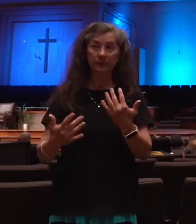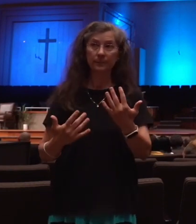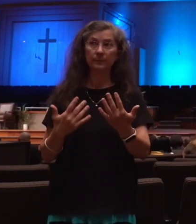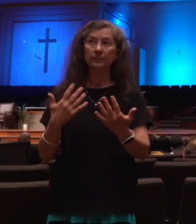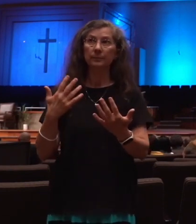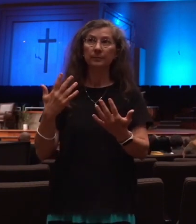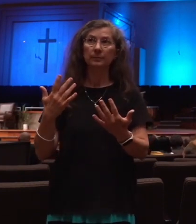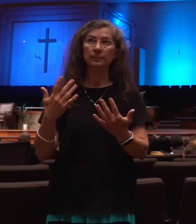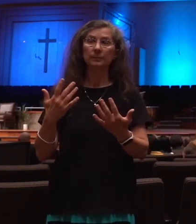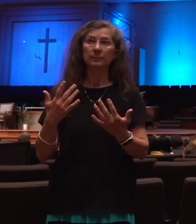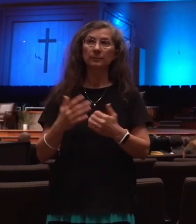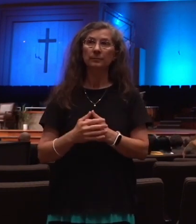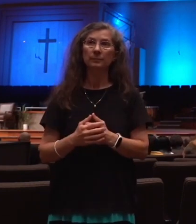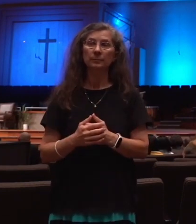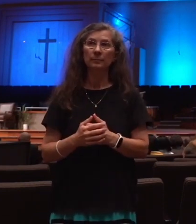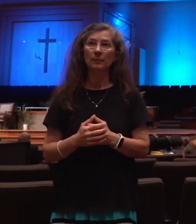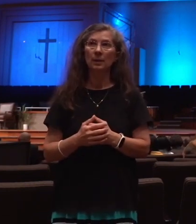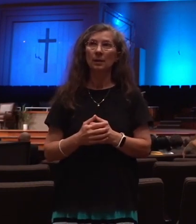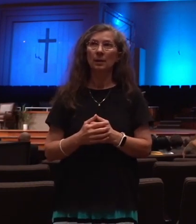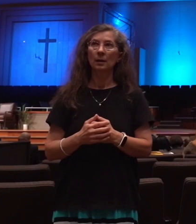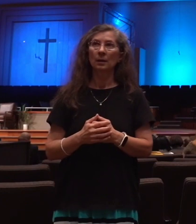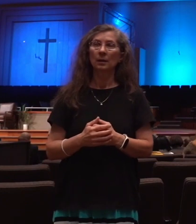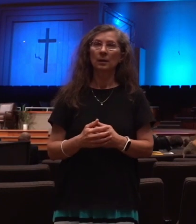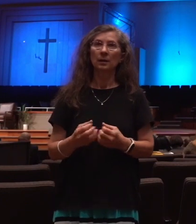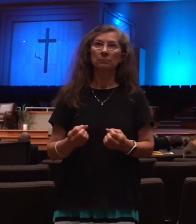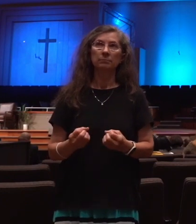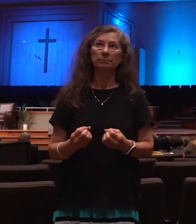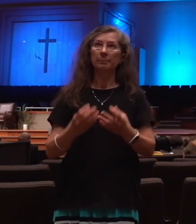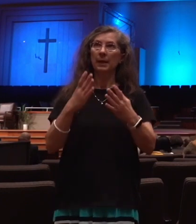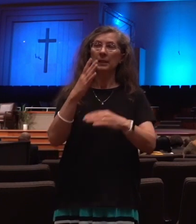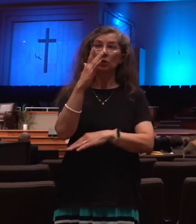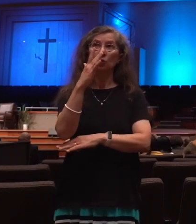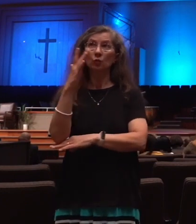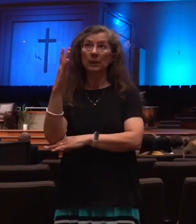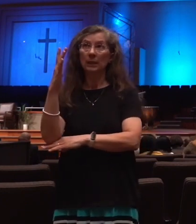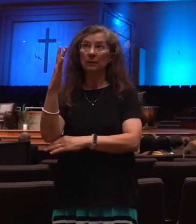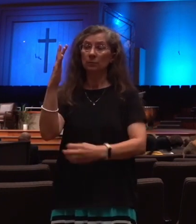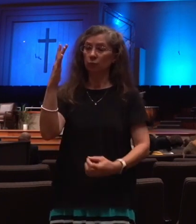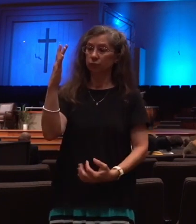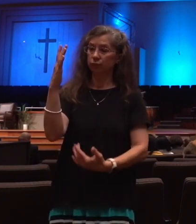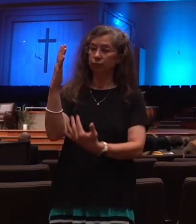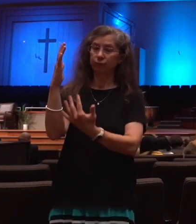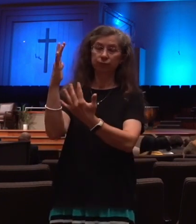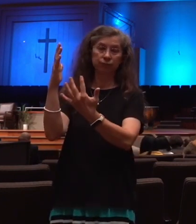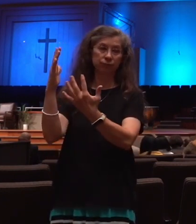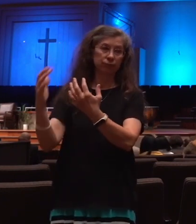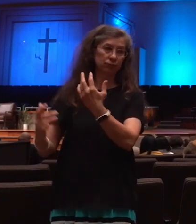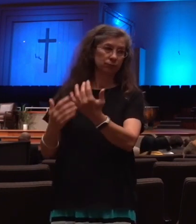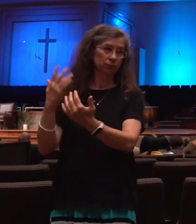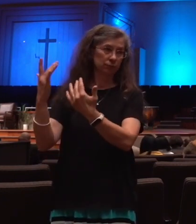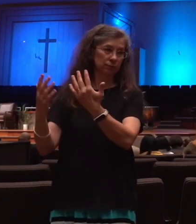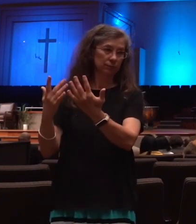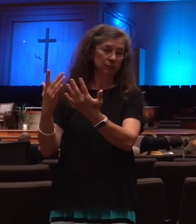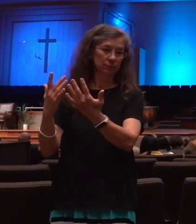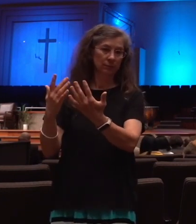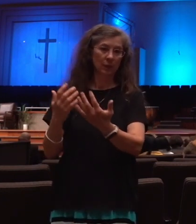A third of the trees will be burned up according to Revelation 8-7. And all grass, this will create